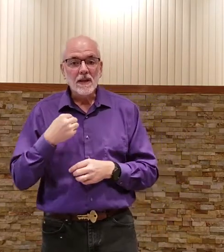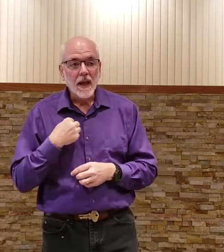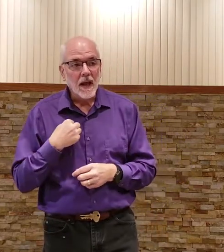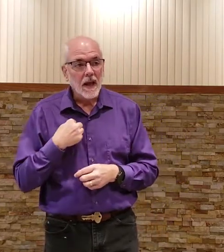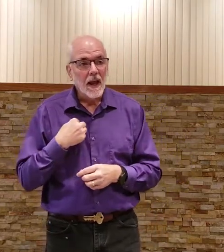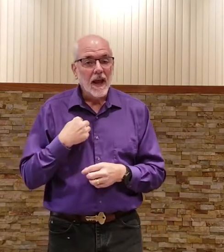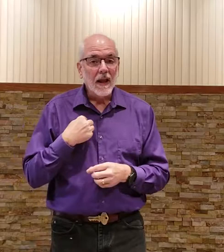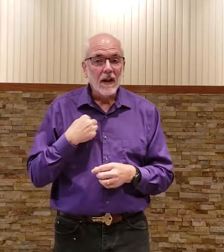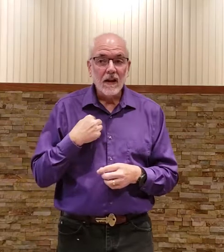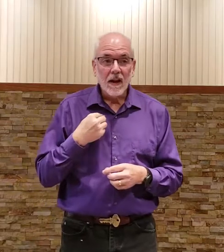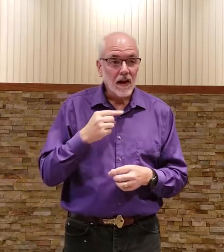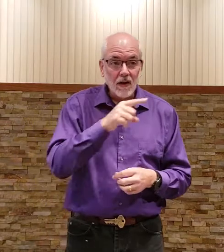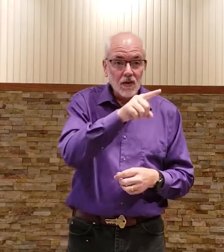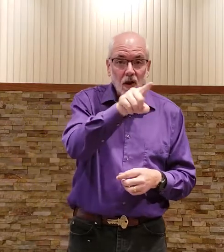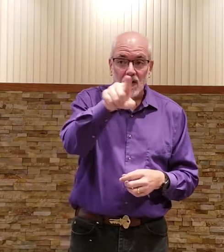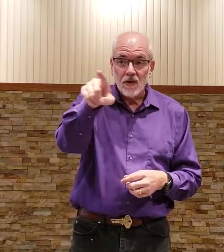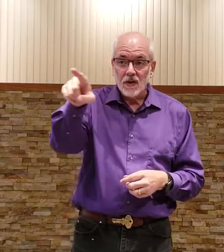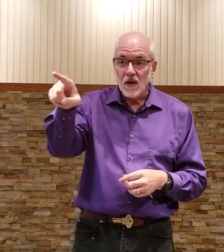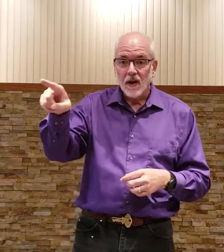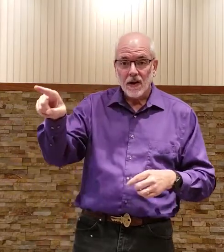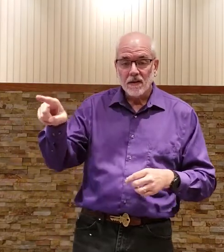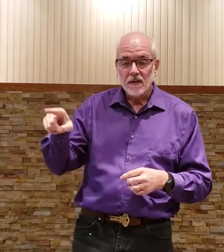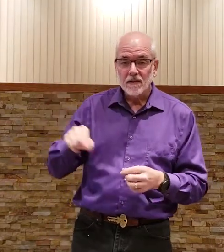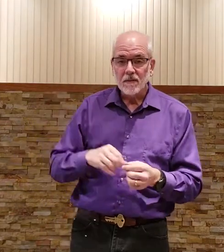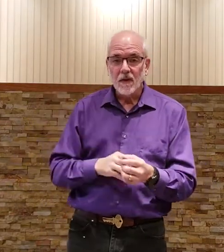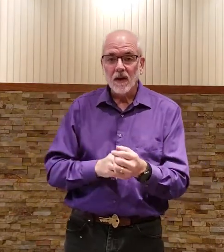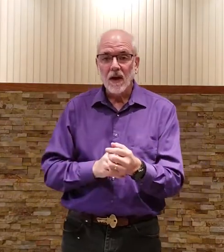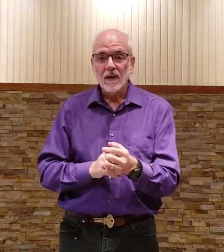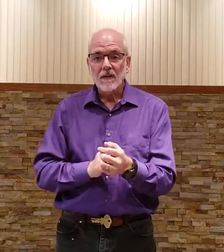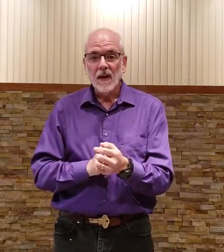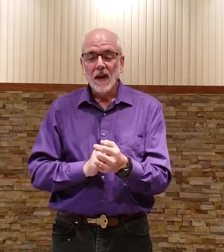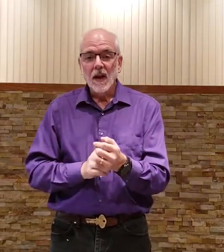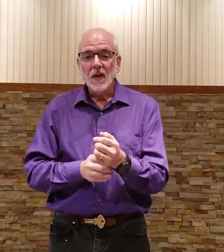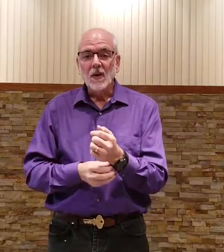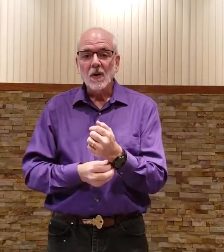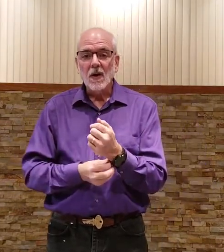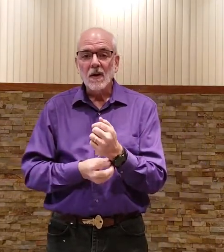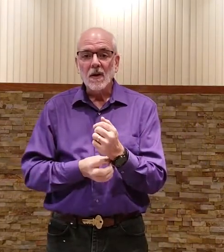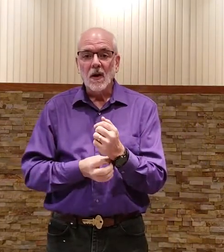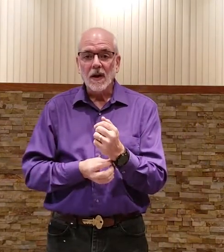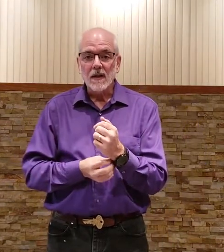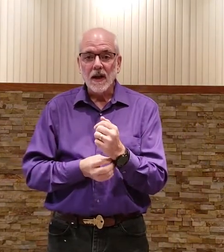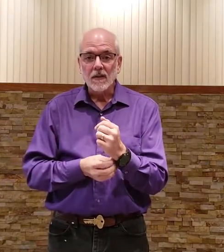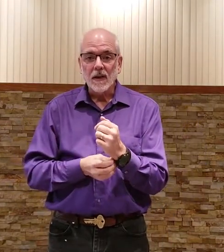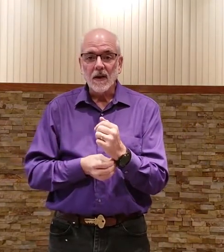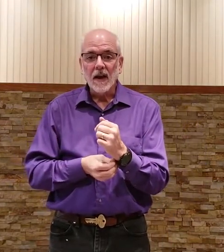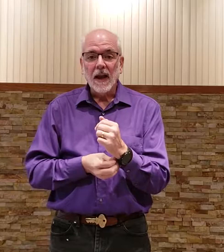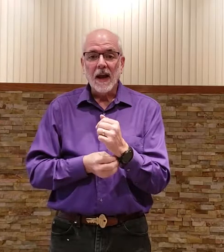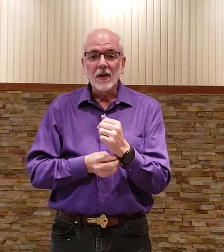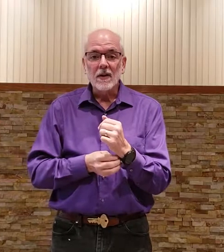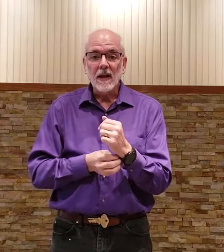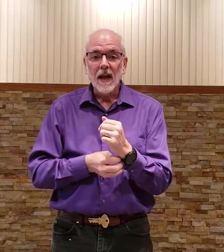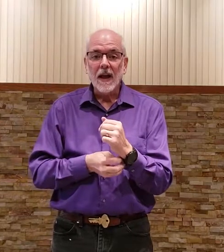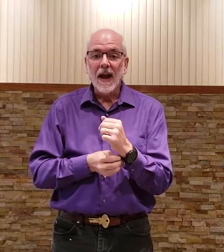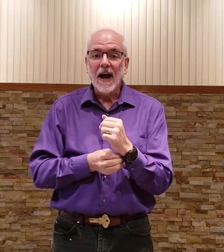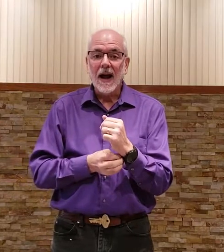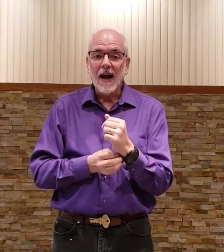to say and you're talking to this audience okay you're talking to the audience out there and you're saying i